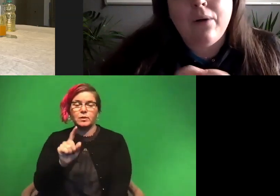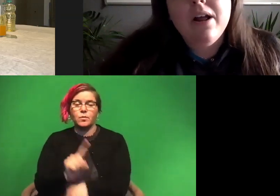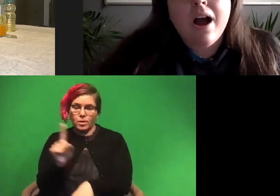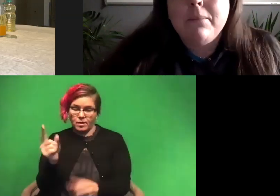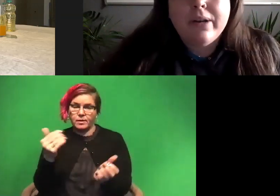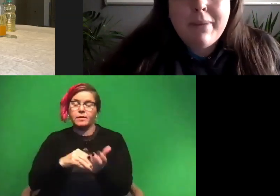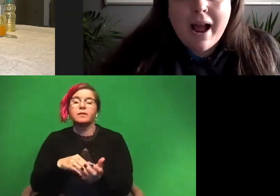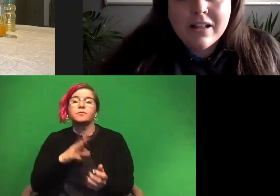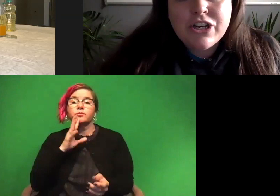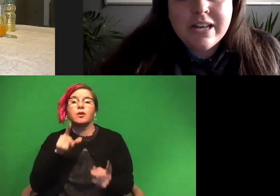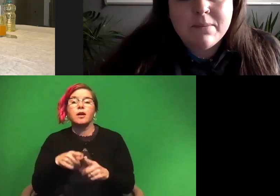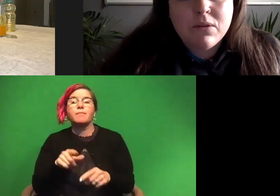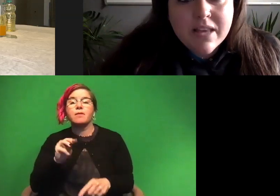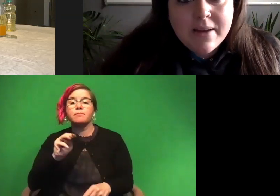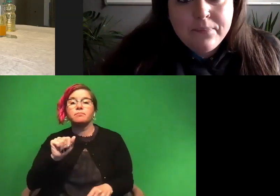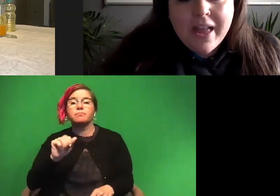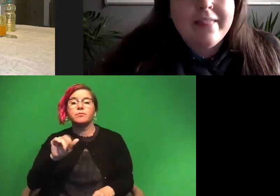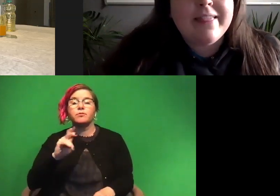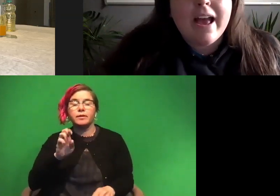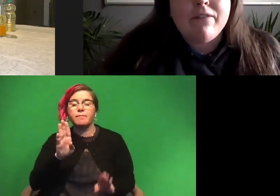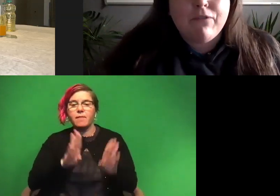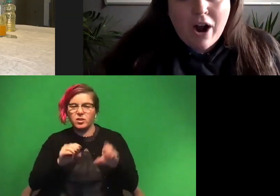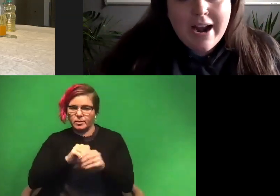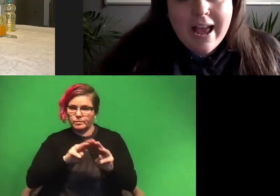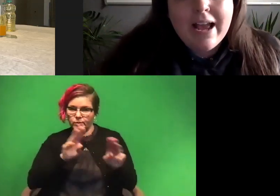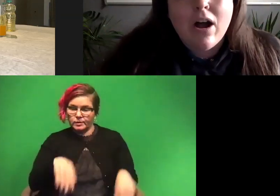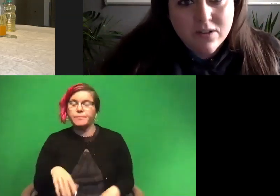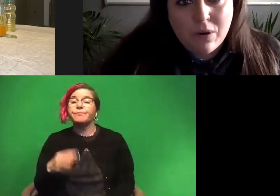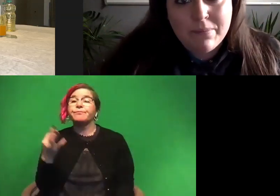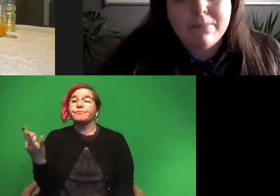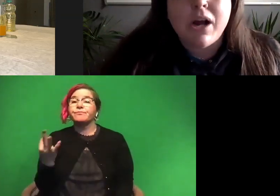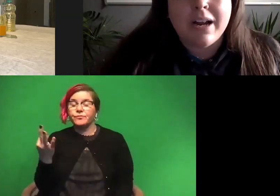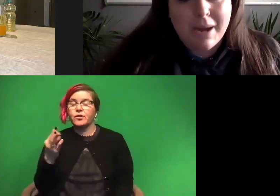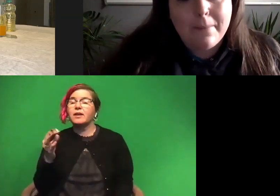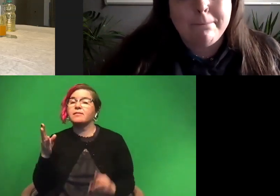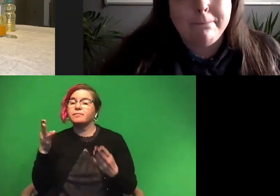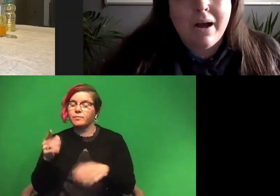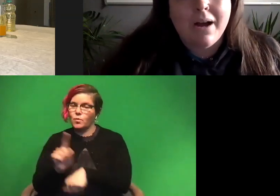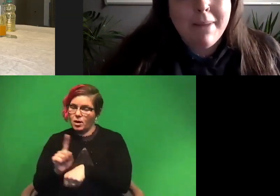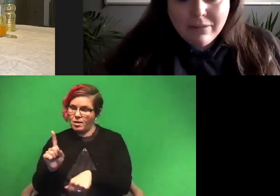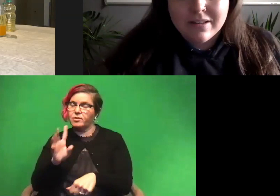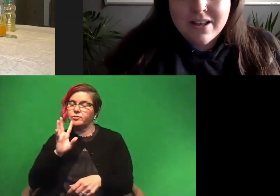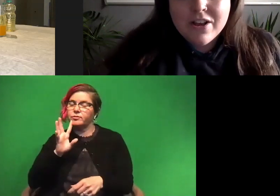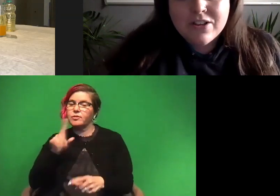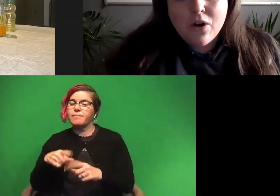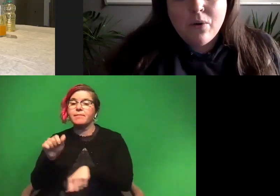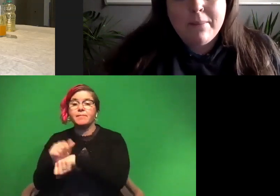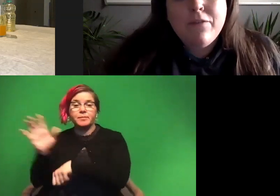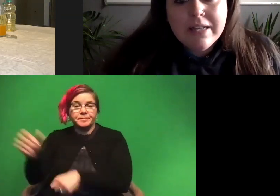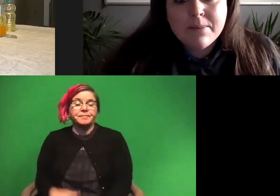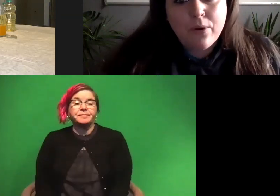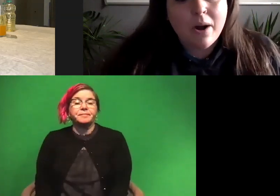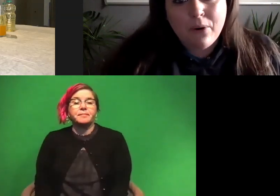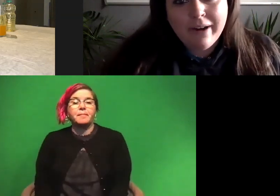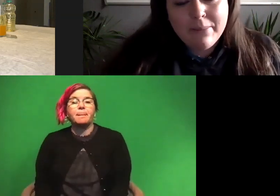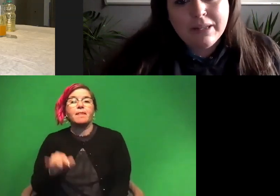about, uh, marine biology in the museum. And then Friday, also 1 p.m. talking about, uh, mountains. So, um,